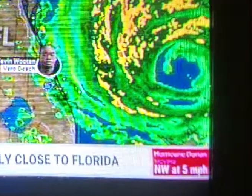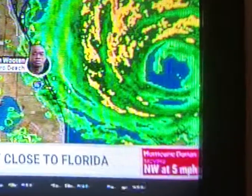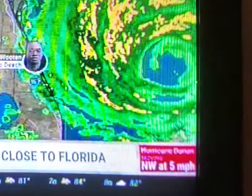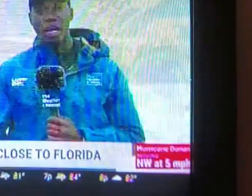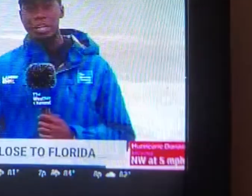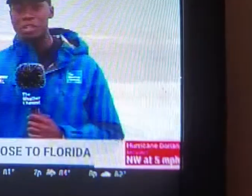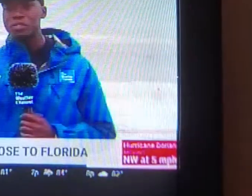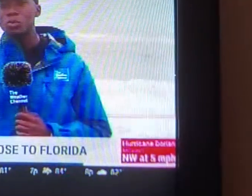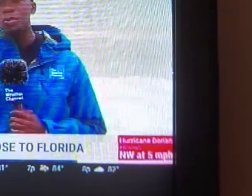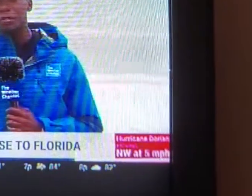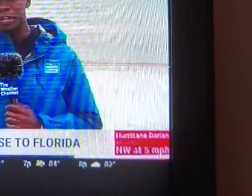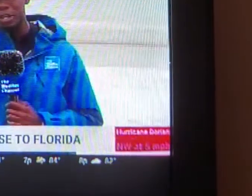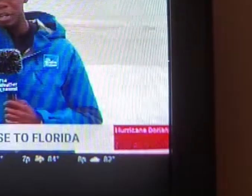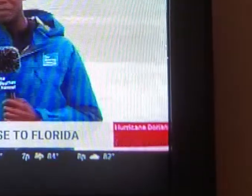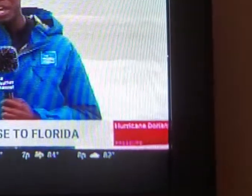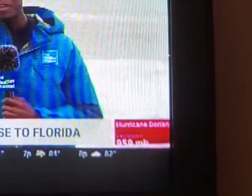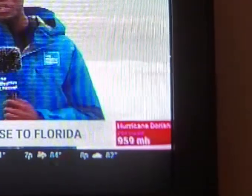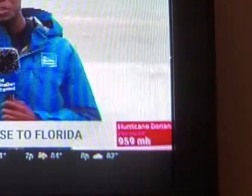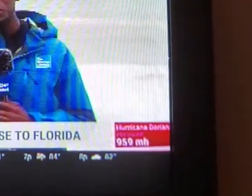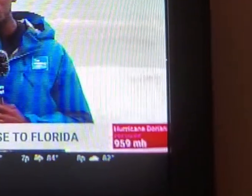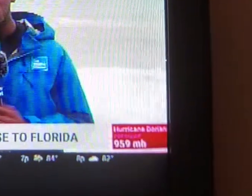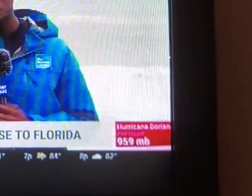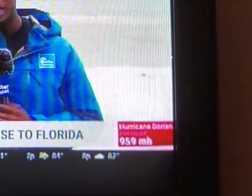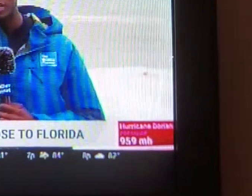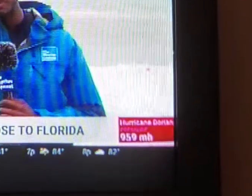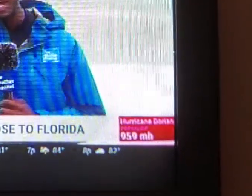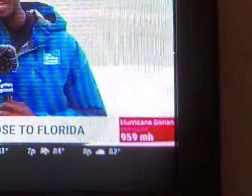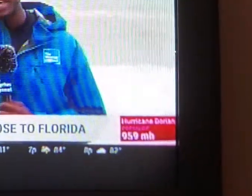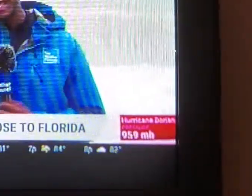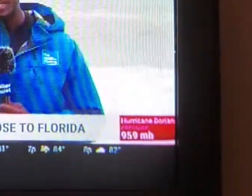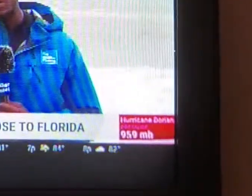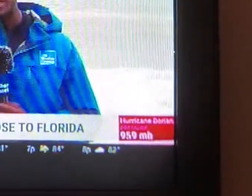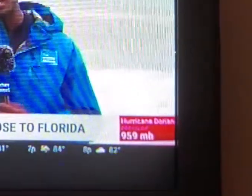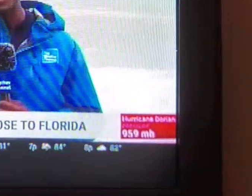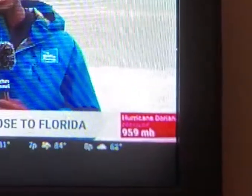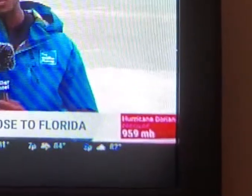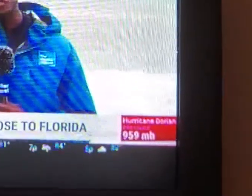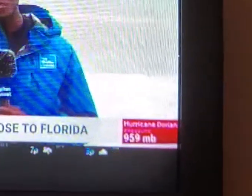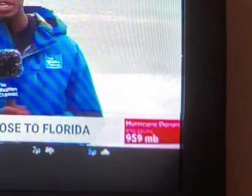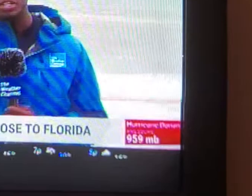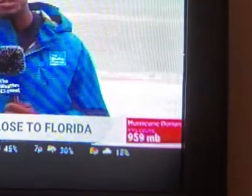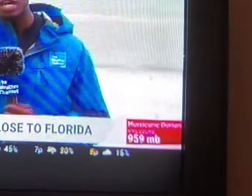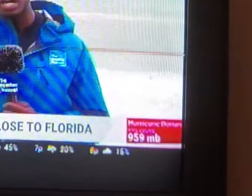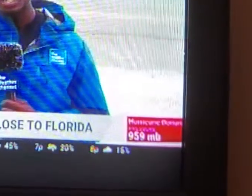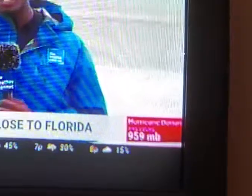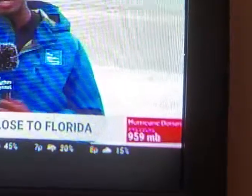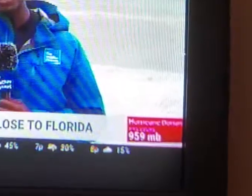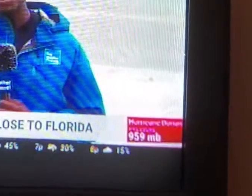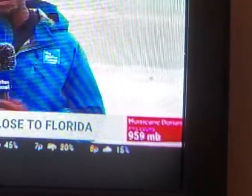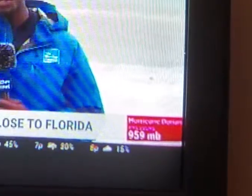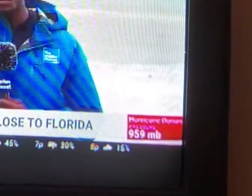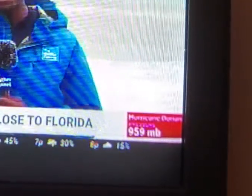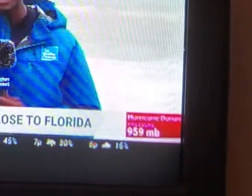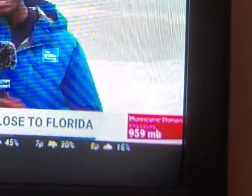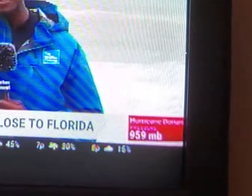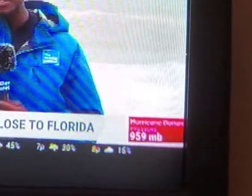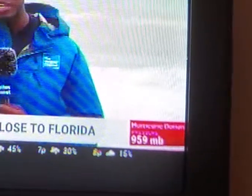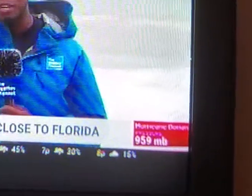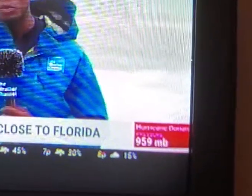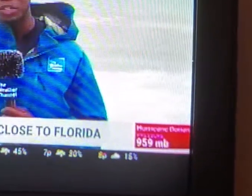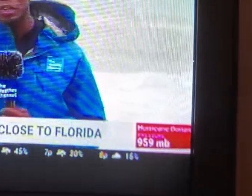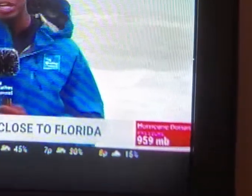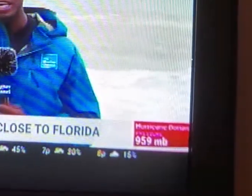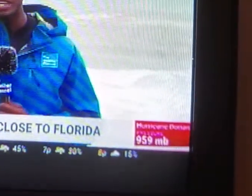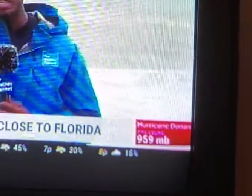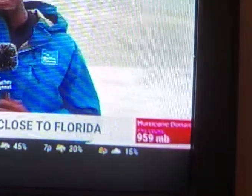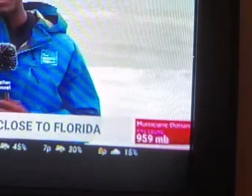Hurricane coming my way. In Jesus, there's no worry. Don't let fear get in your way. When